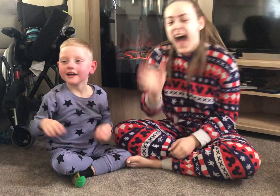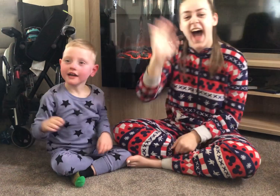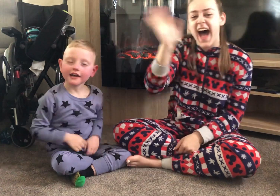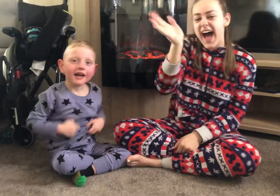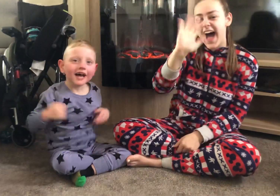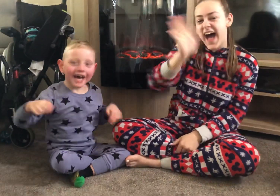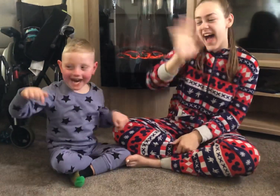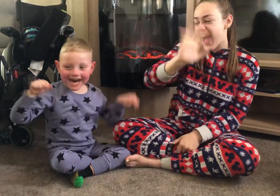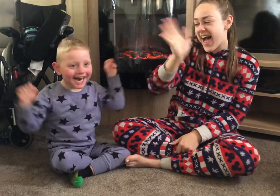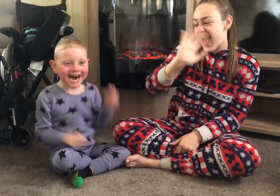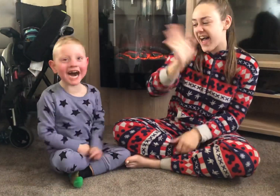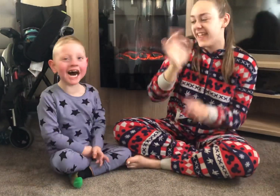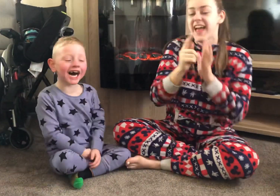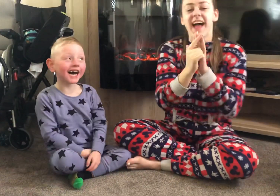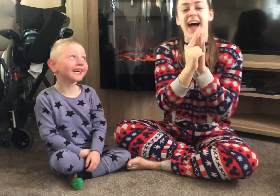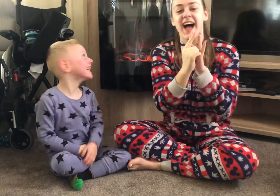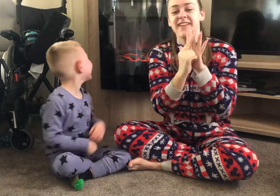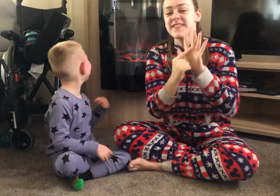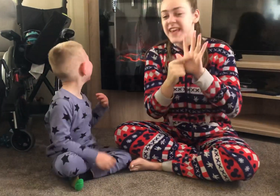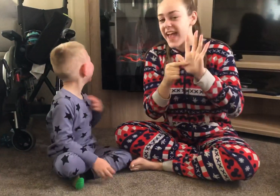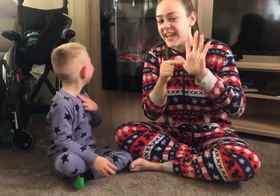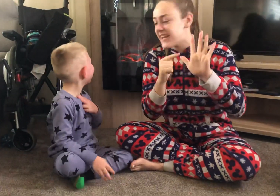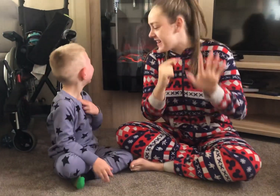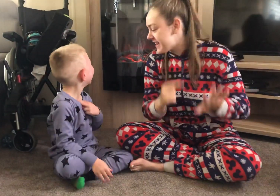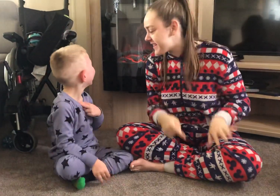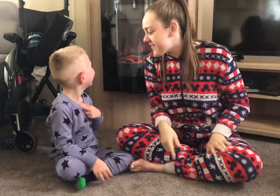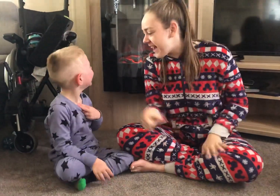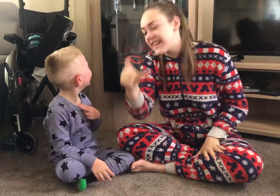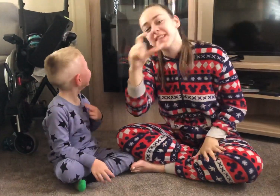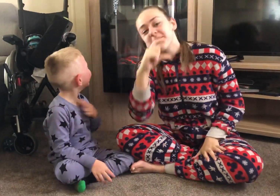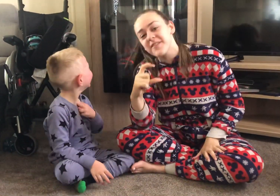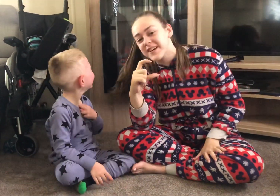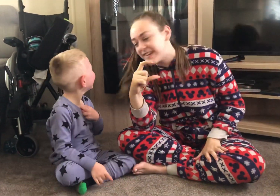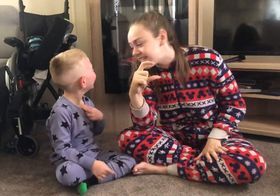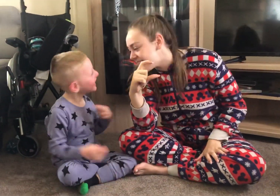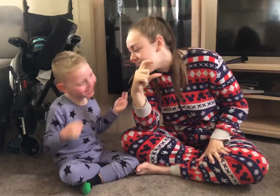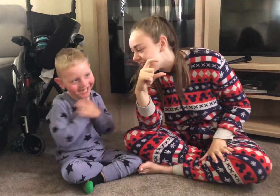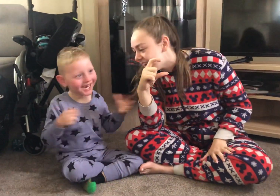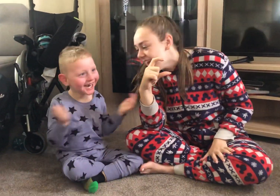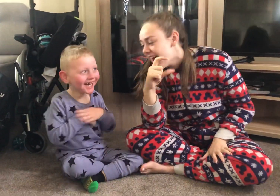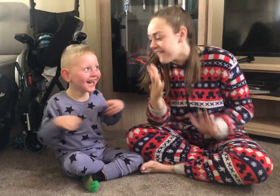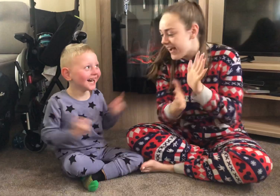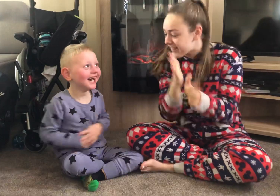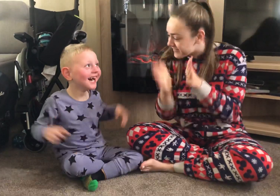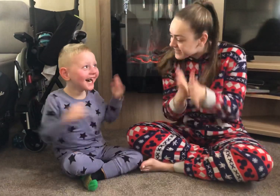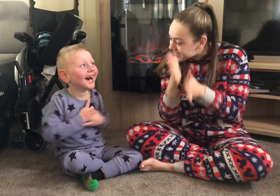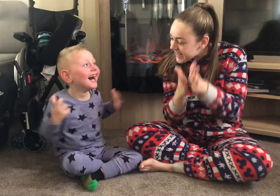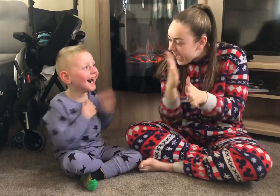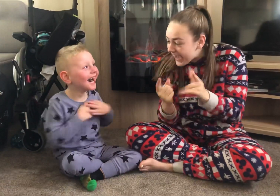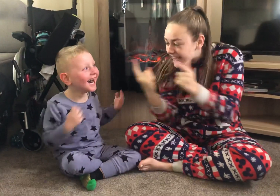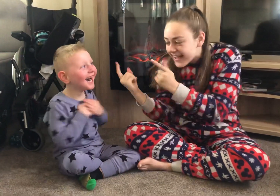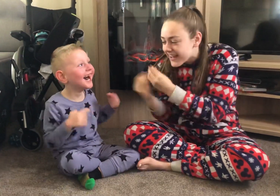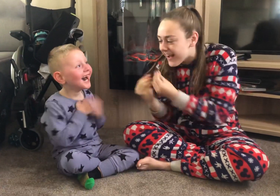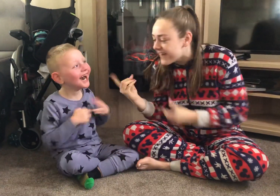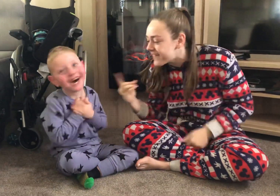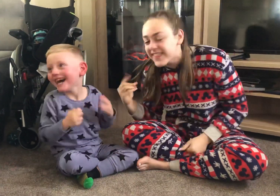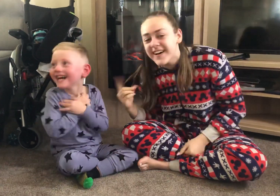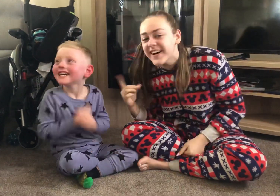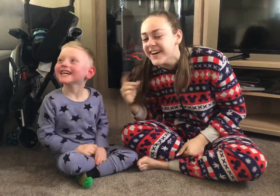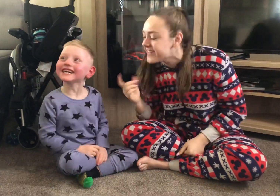Hi, I'm Jade and this is my little brother Christian and welcome to Sign Along With Us.